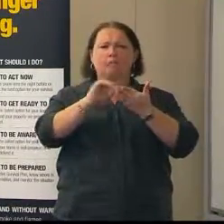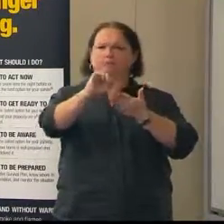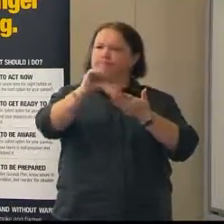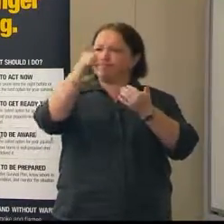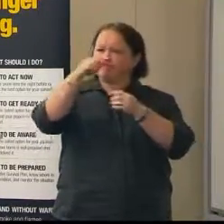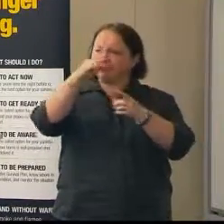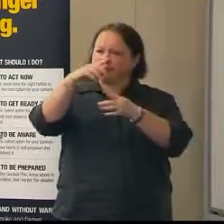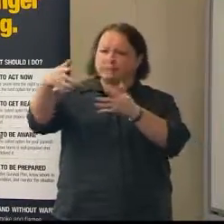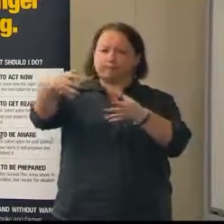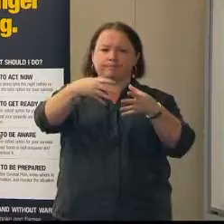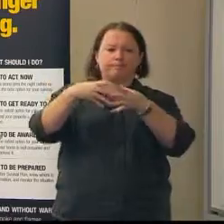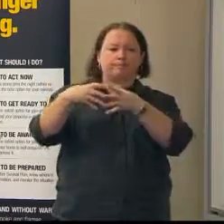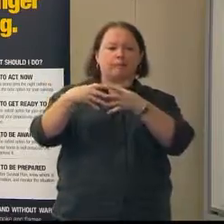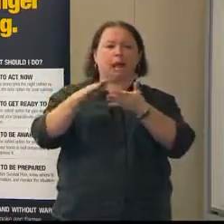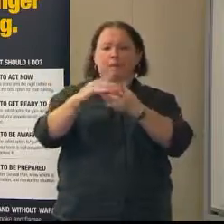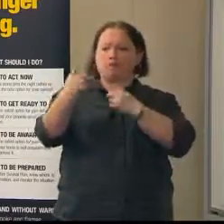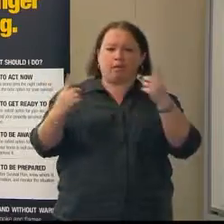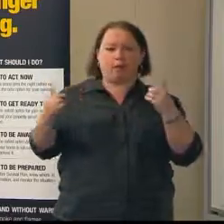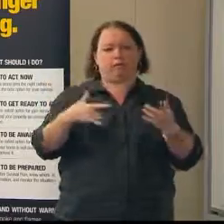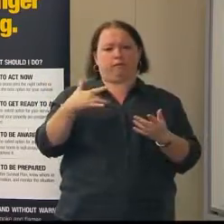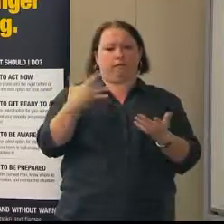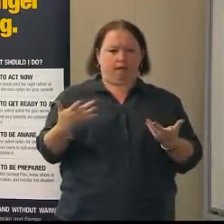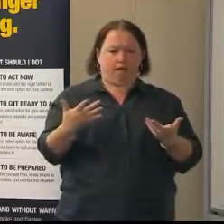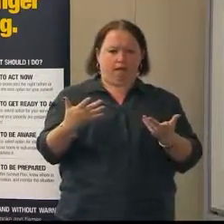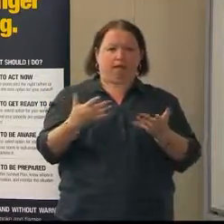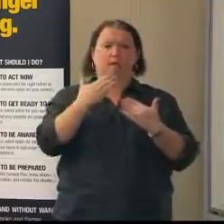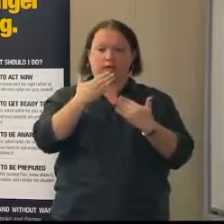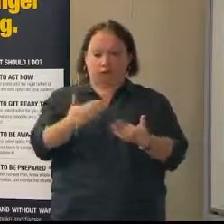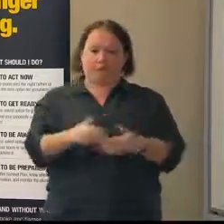and each other to survive a bushfire. Thank you.